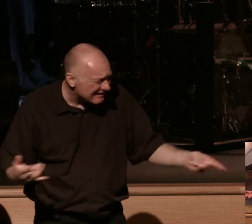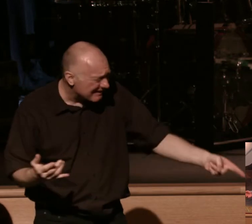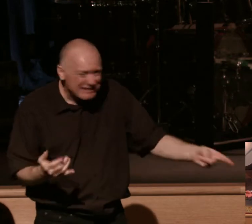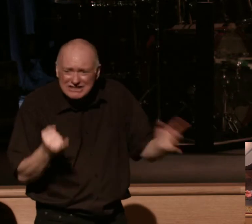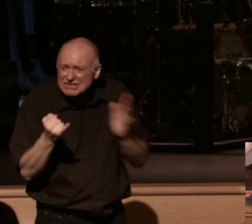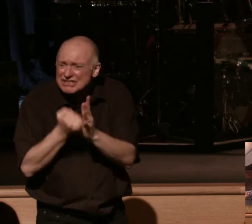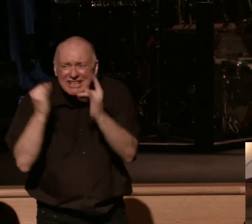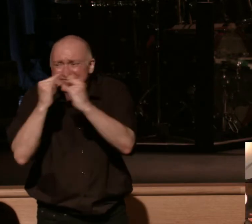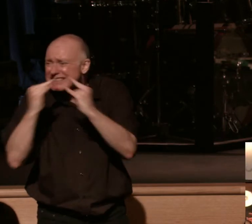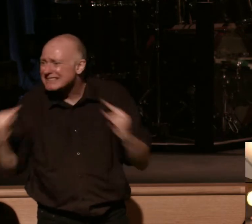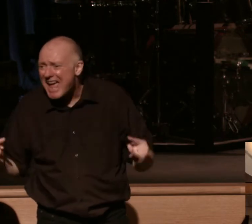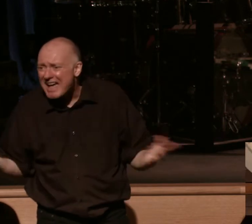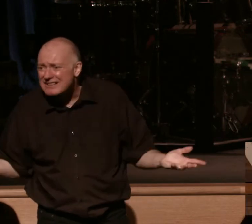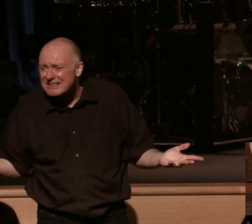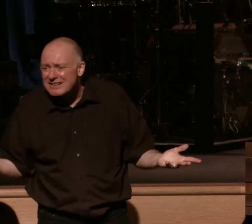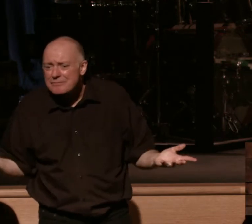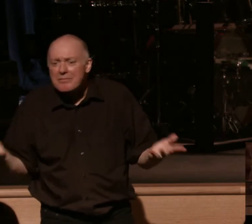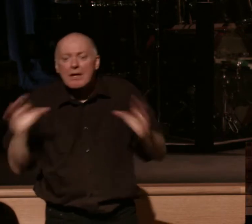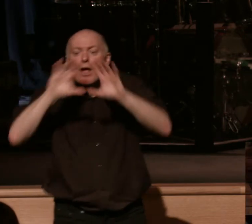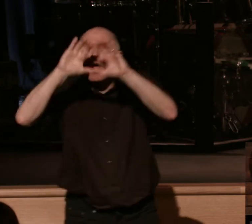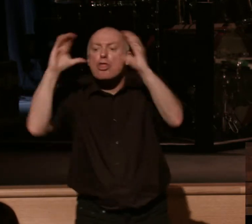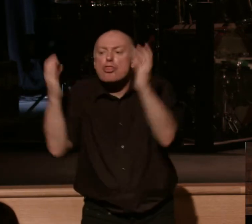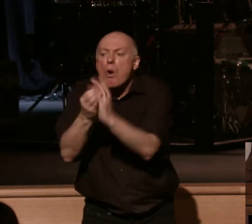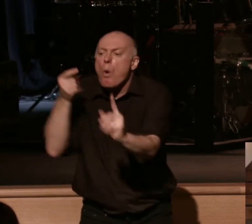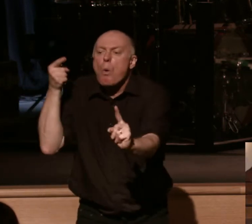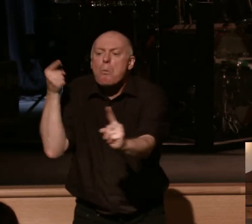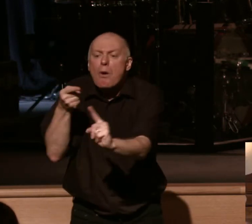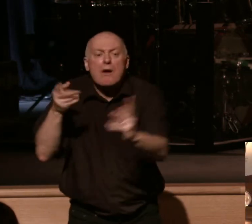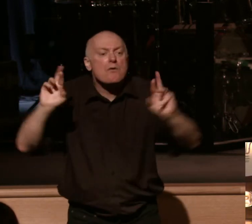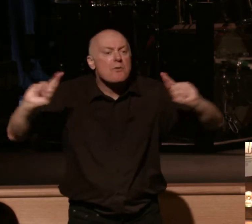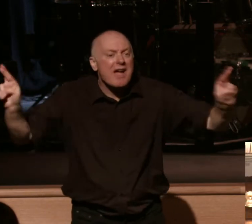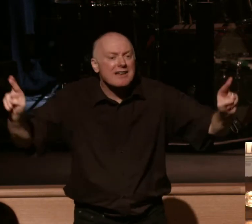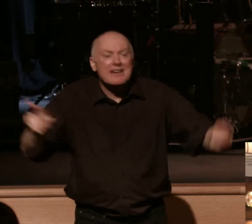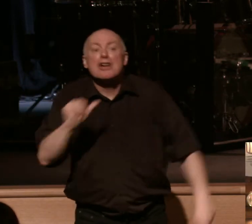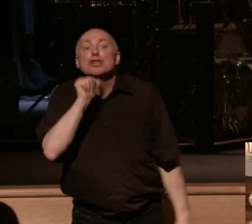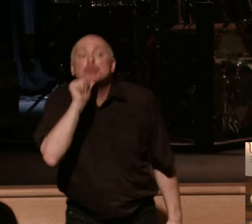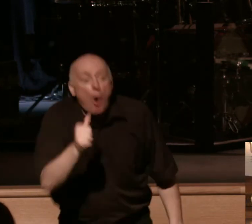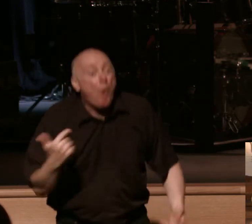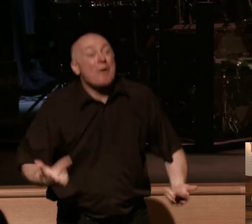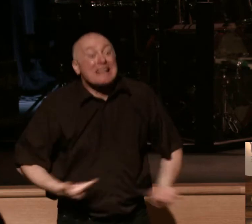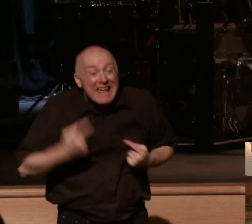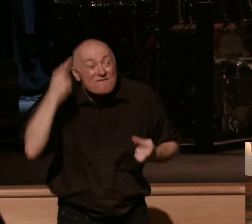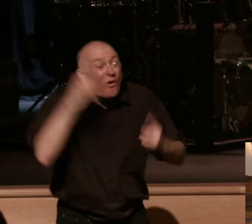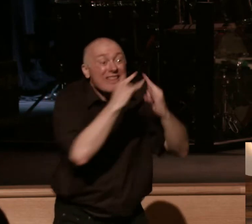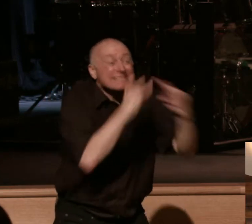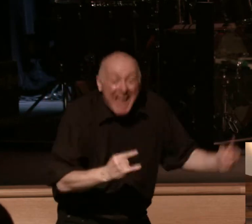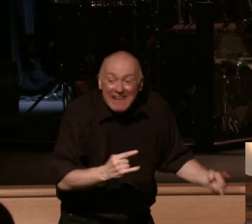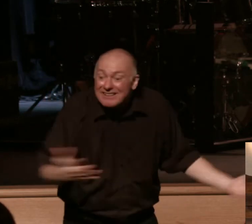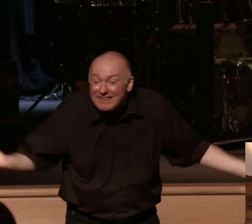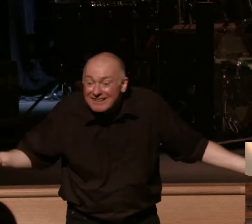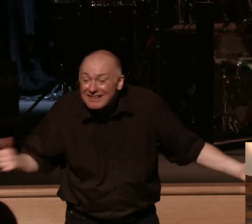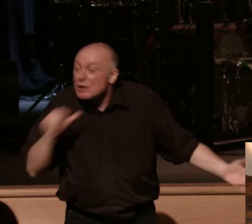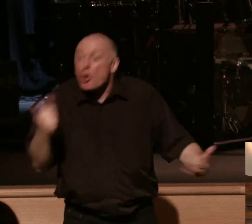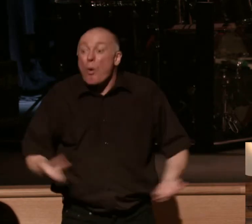It's just, so like the whole point of this right now is, listen, ready? Don't live for the tent! Don't live for the tent!